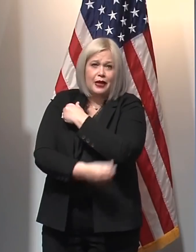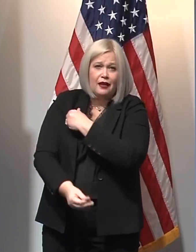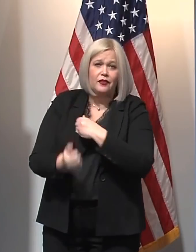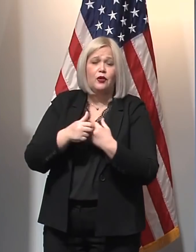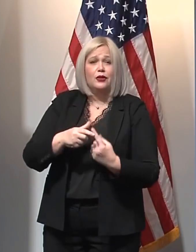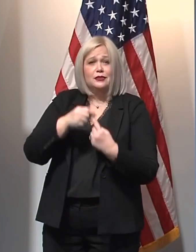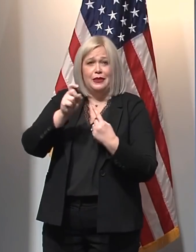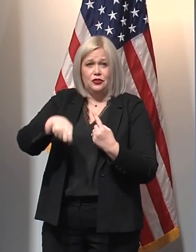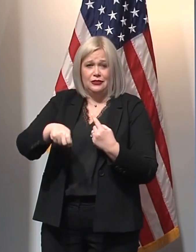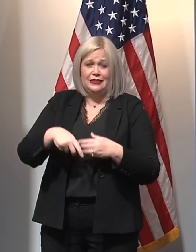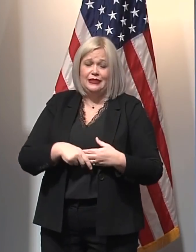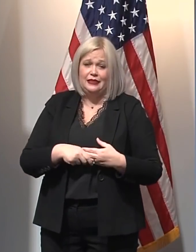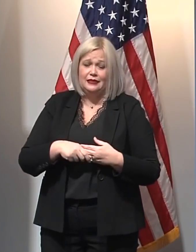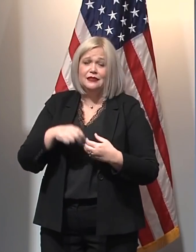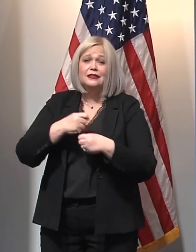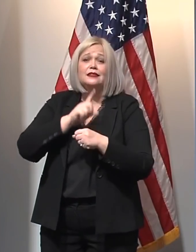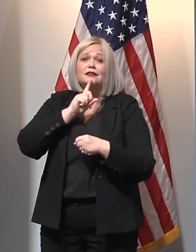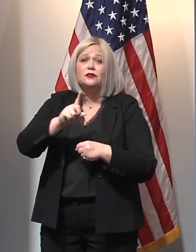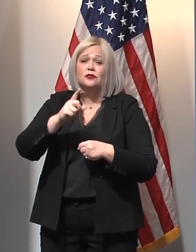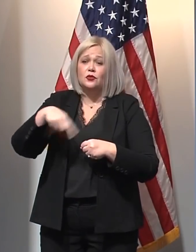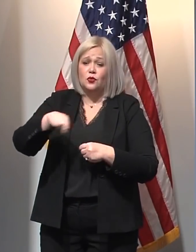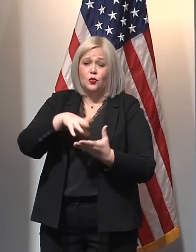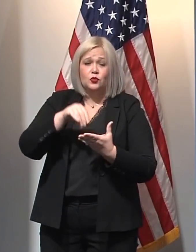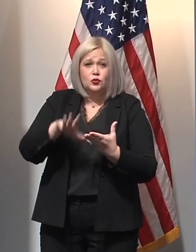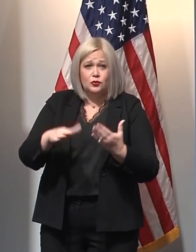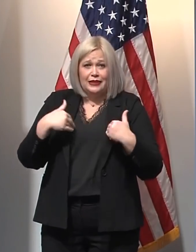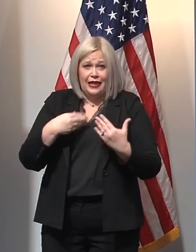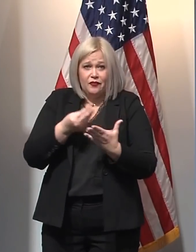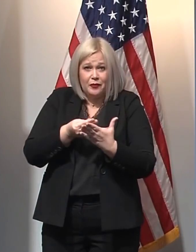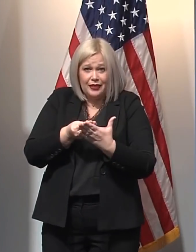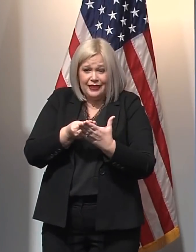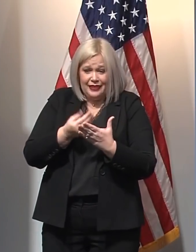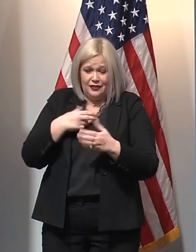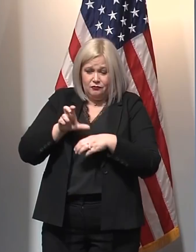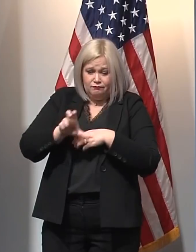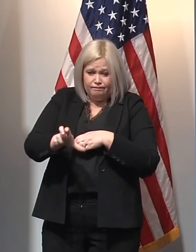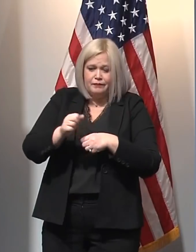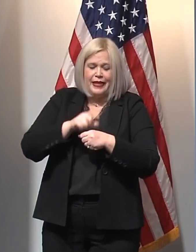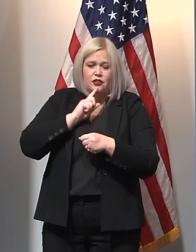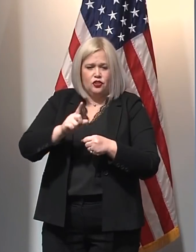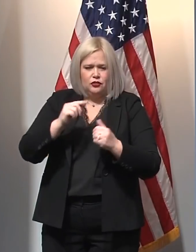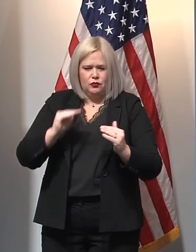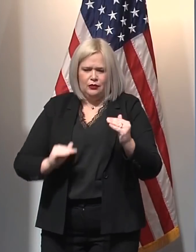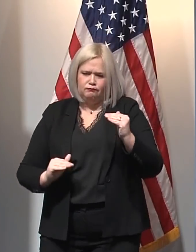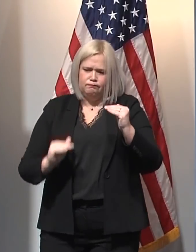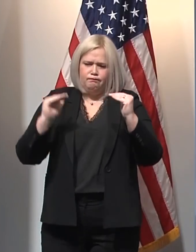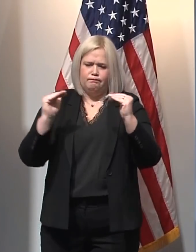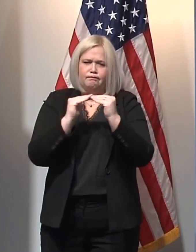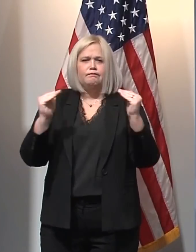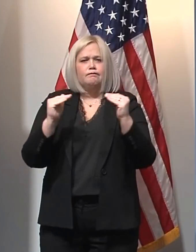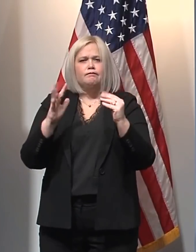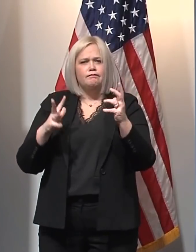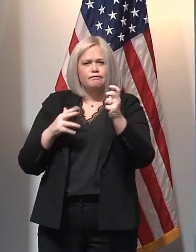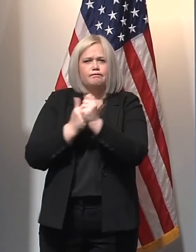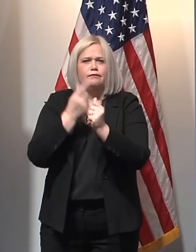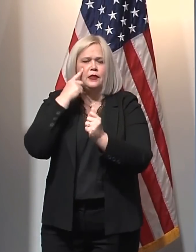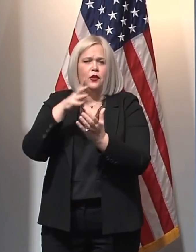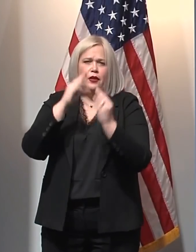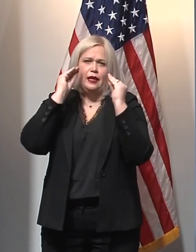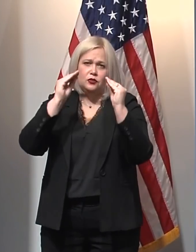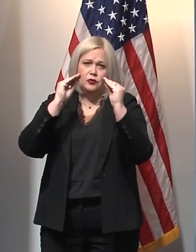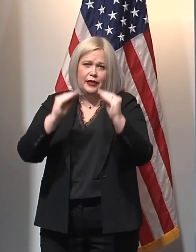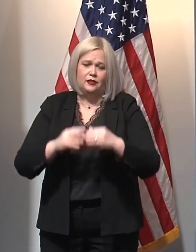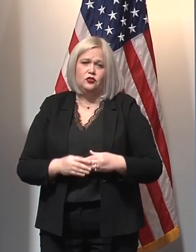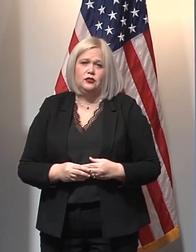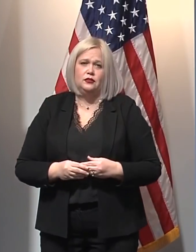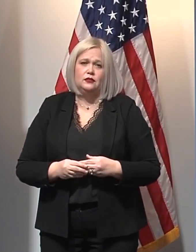in particular to ensure that every student has a real opportunity, a level opportunity. I'm grateful